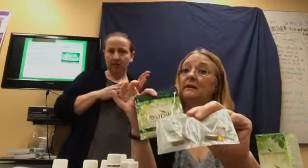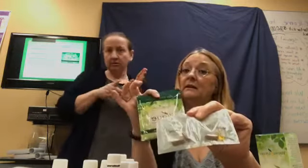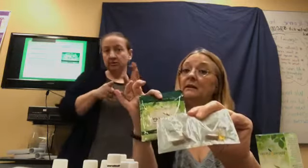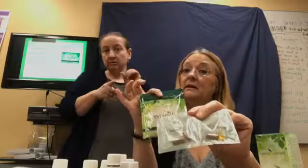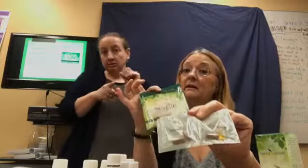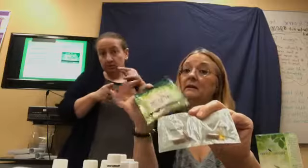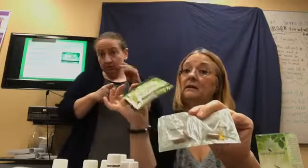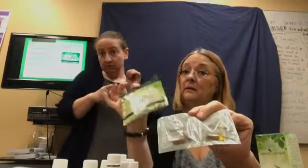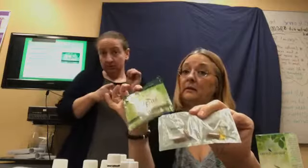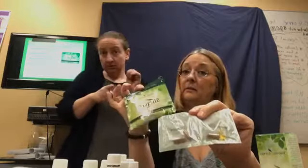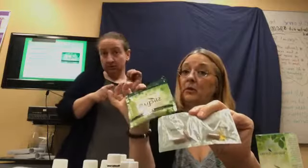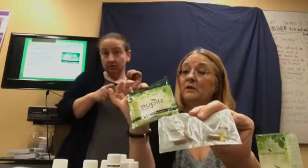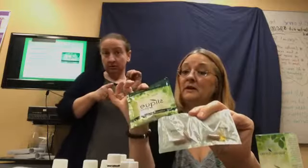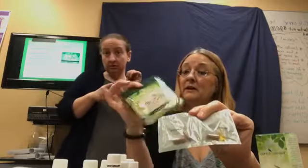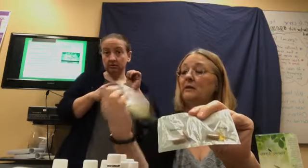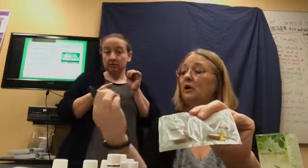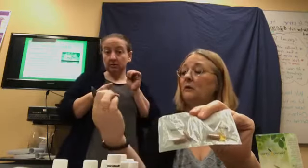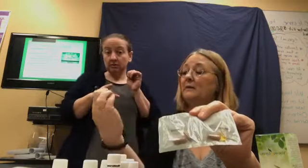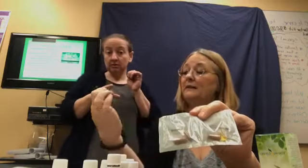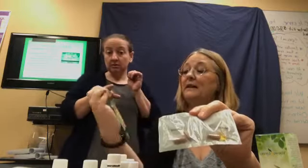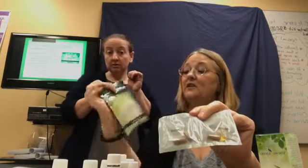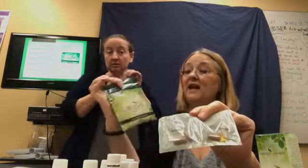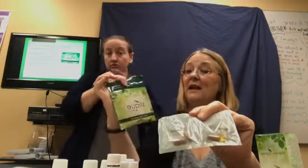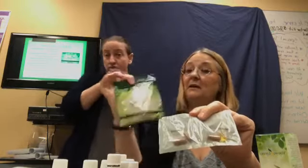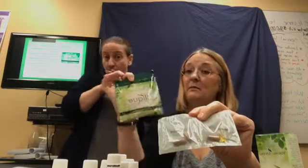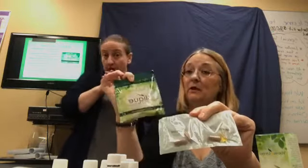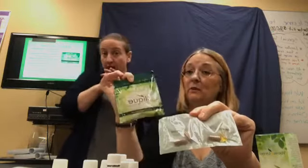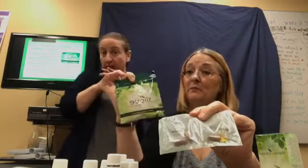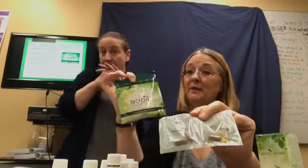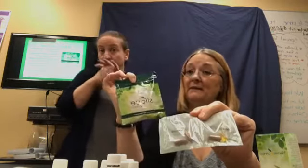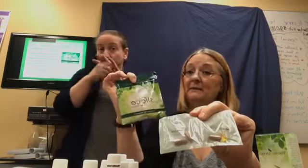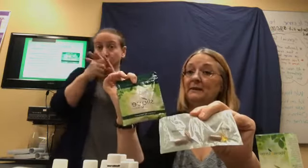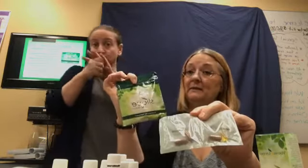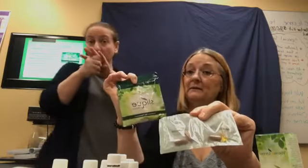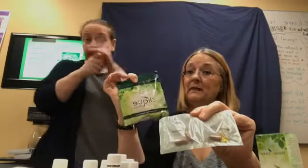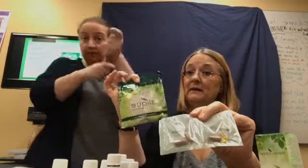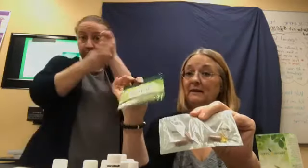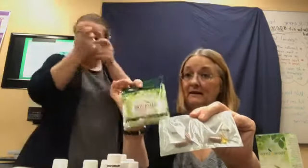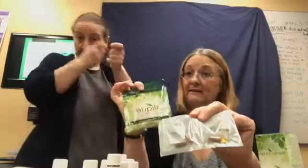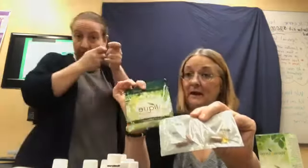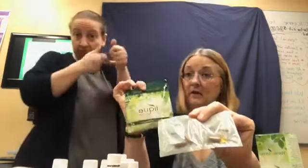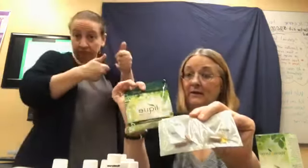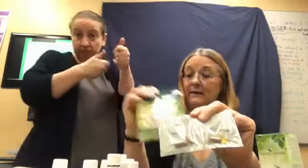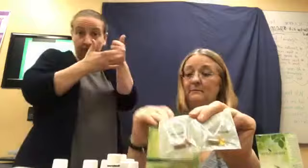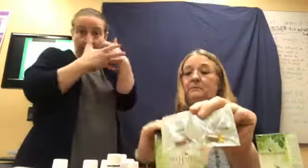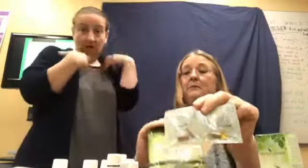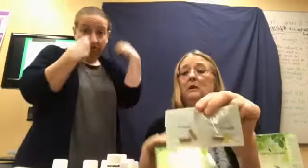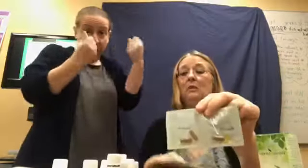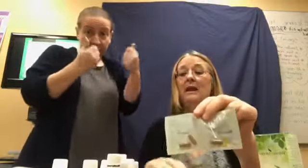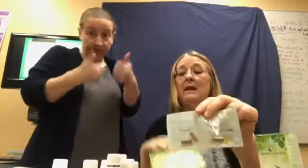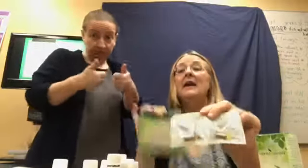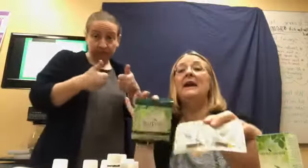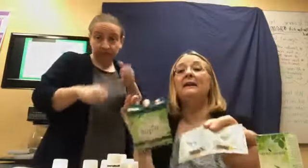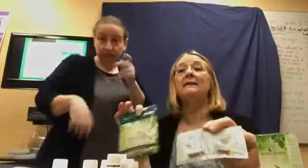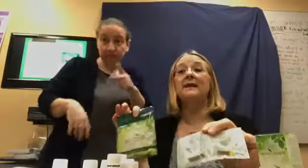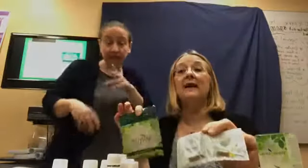Protein, or Sleek Shake meal replacement is healthy. Okay? And, it does